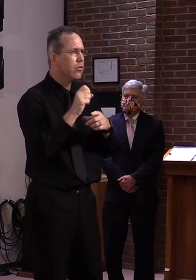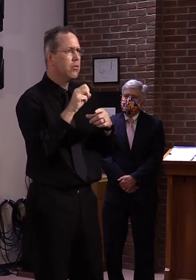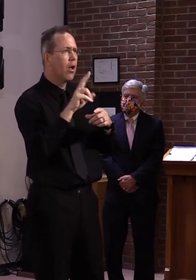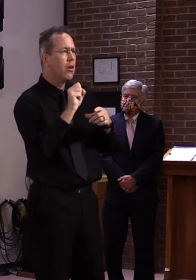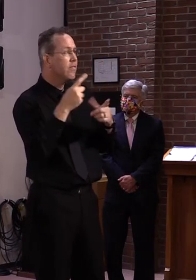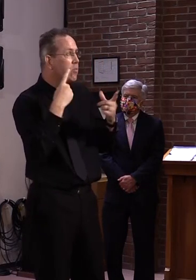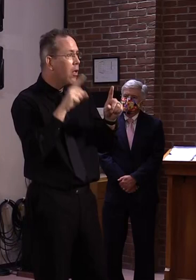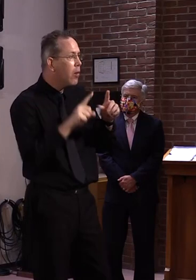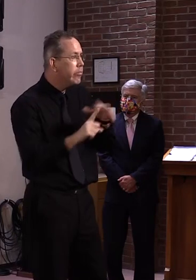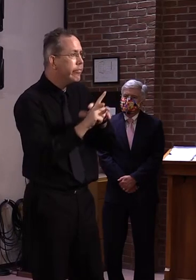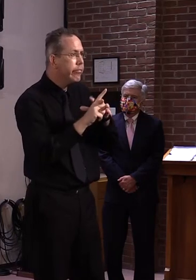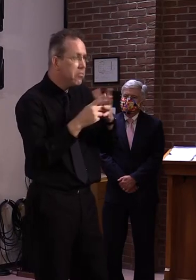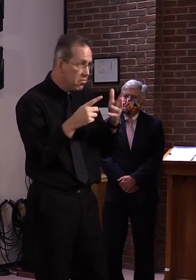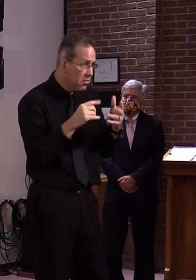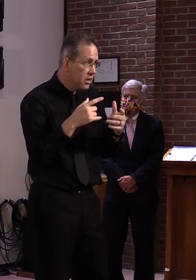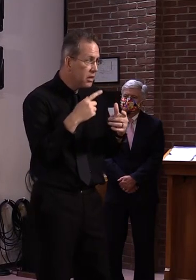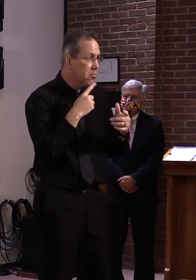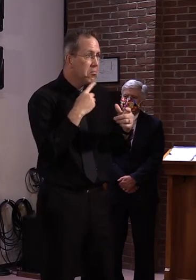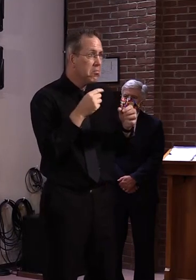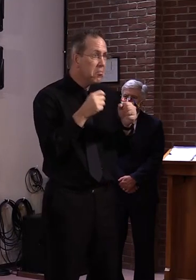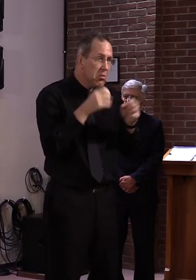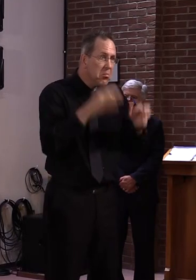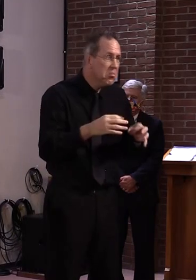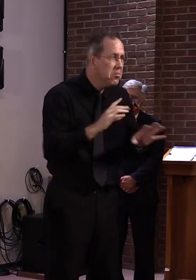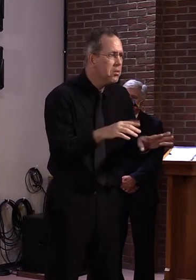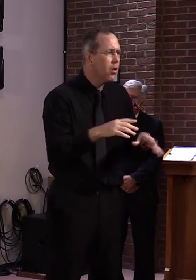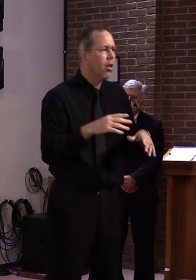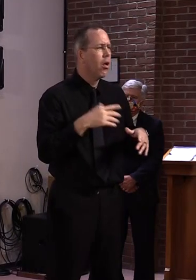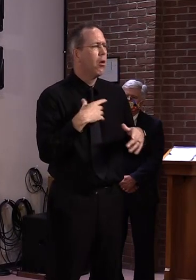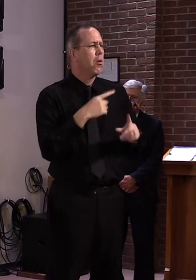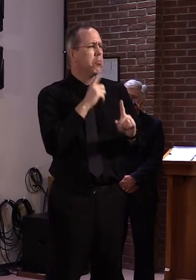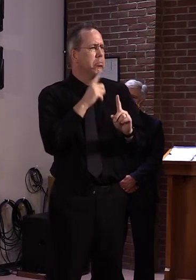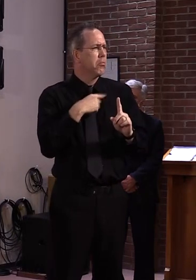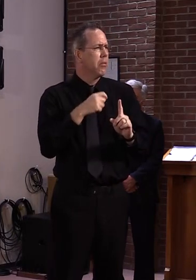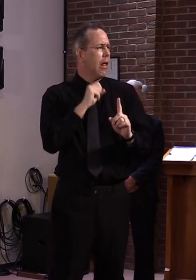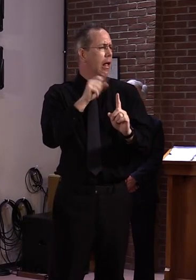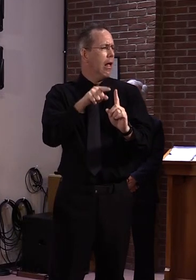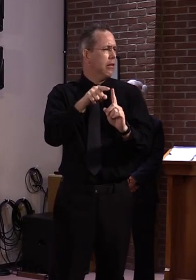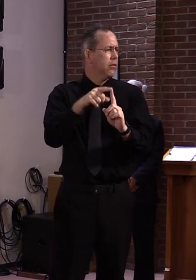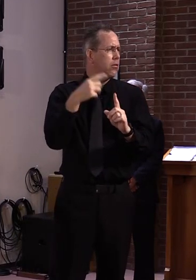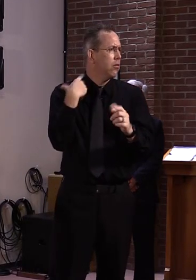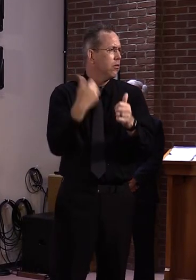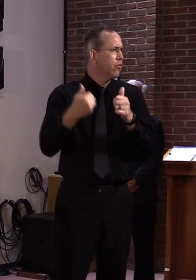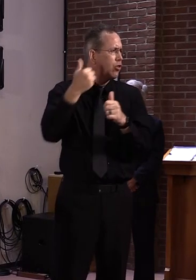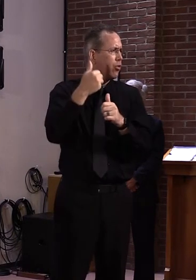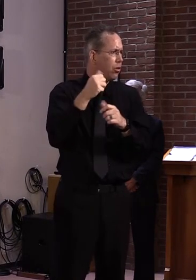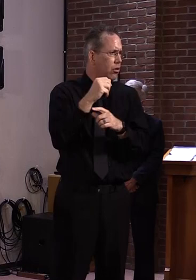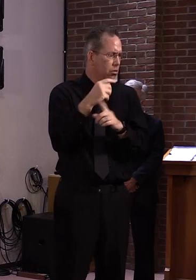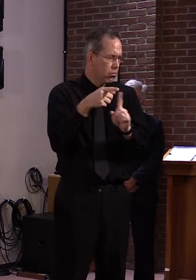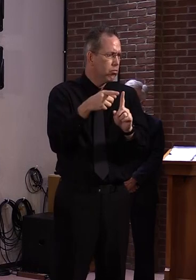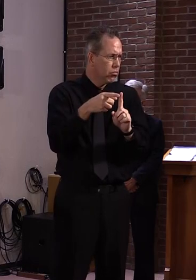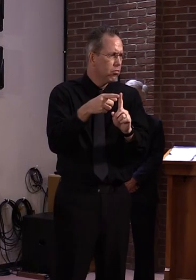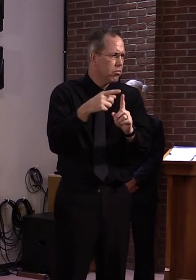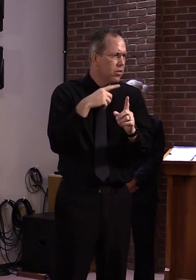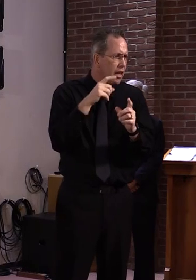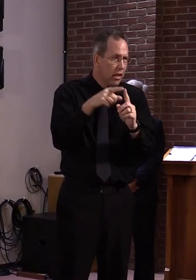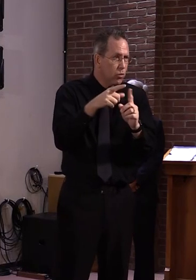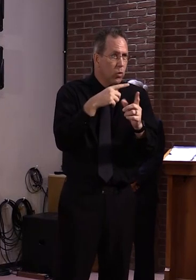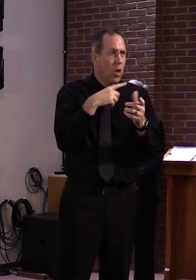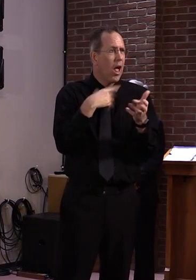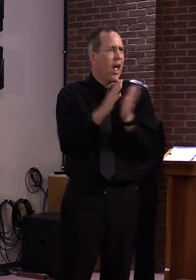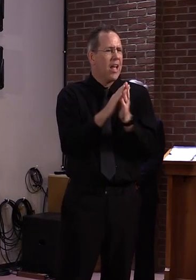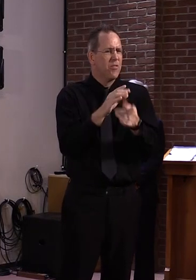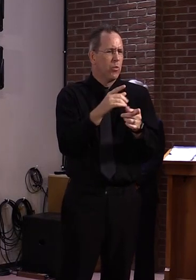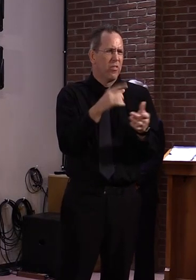believe. So probably a better question for him just to clarify. And I can have him contact you, Greg, directly